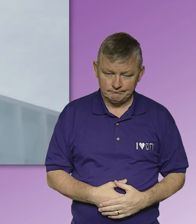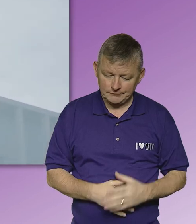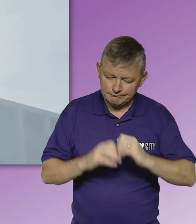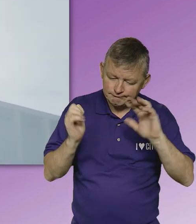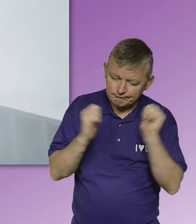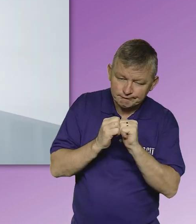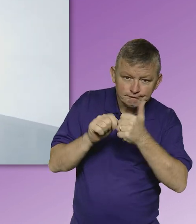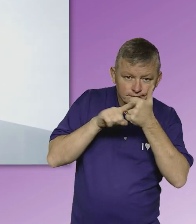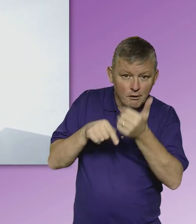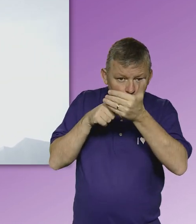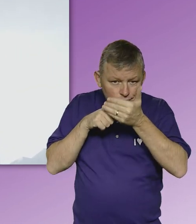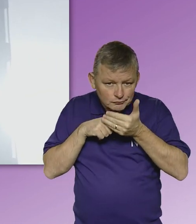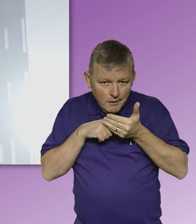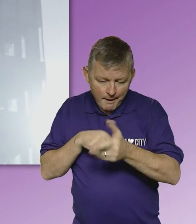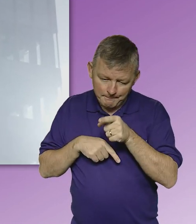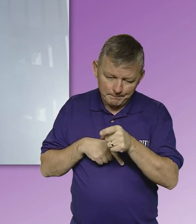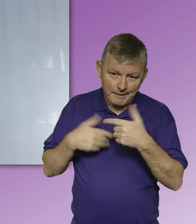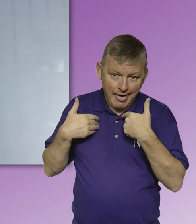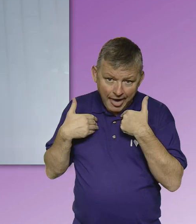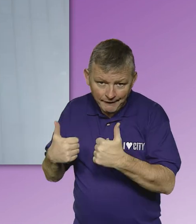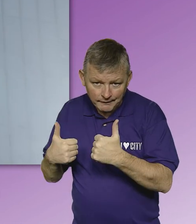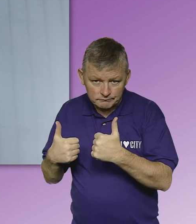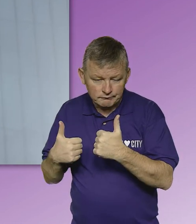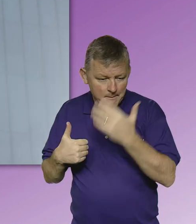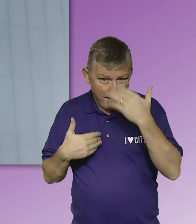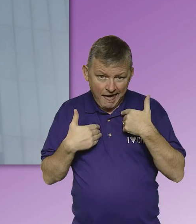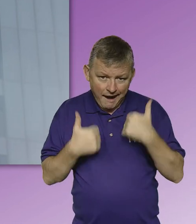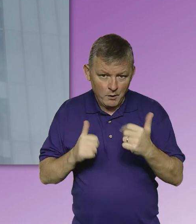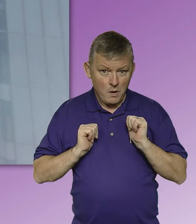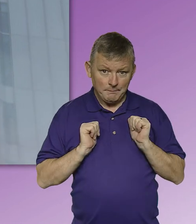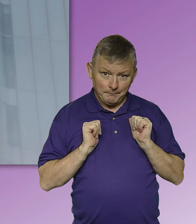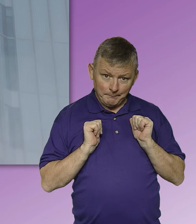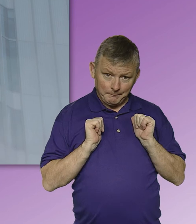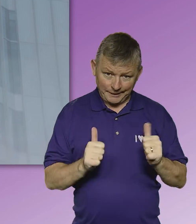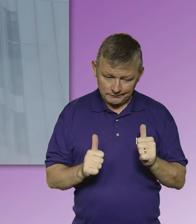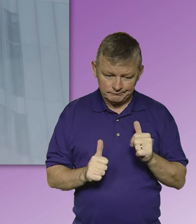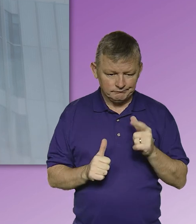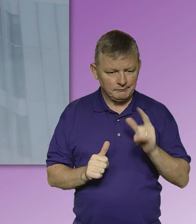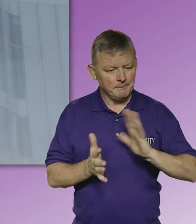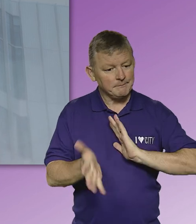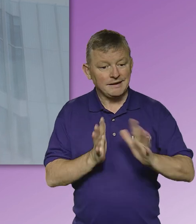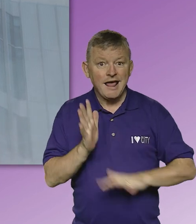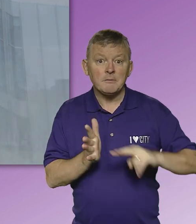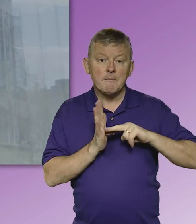We share the long-term goal for health, mental health and wellbeing set out in the BSL National Plan, which is